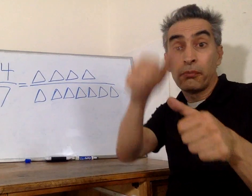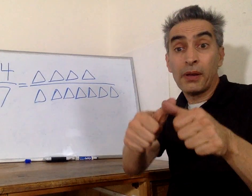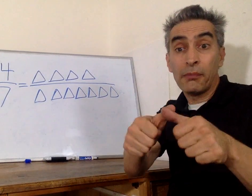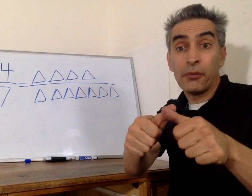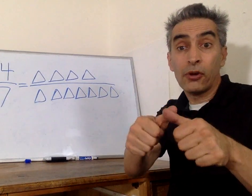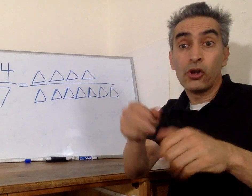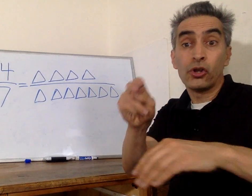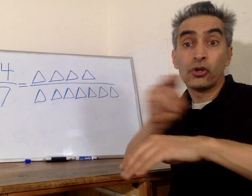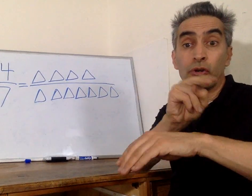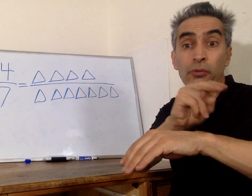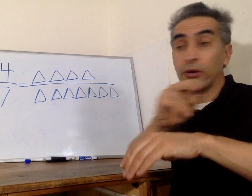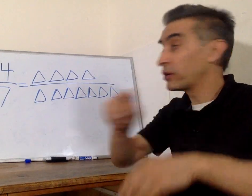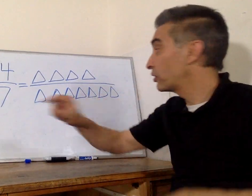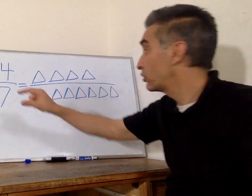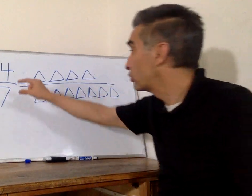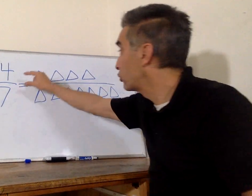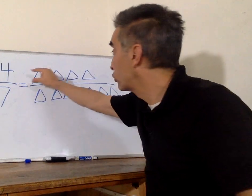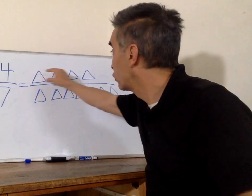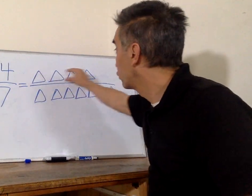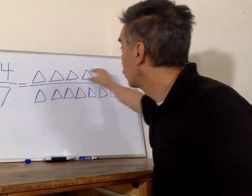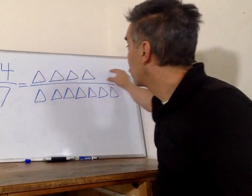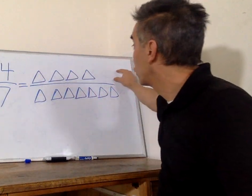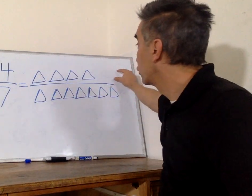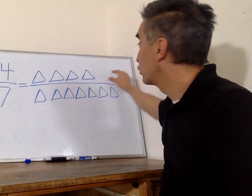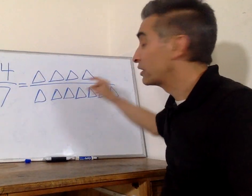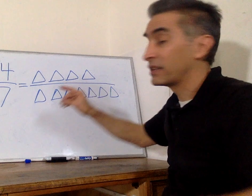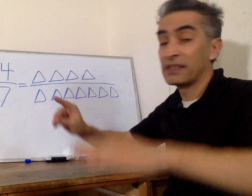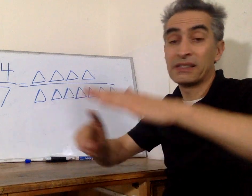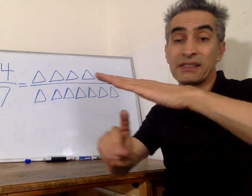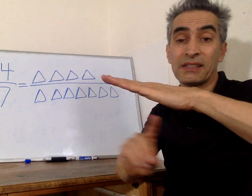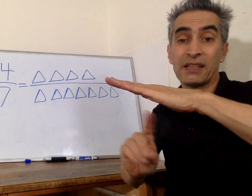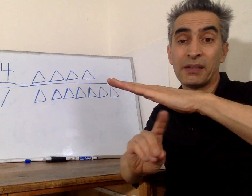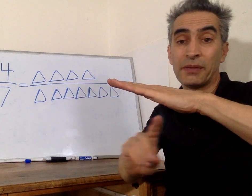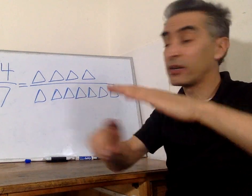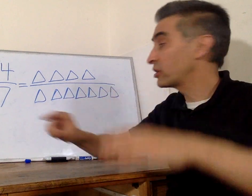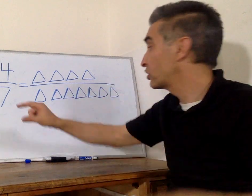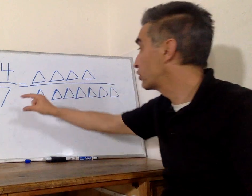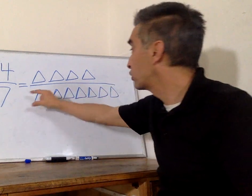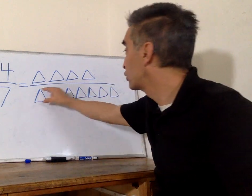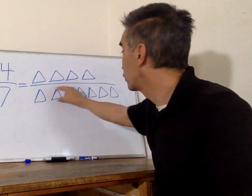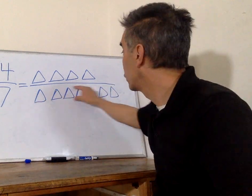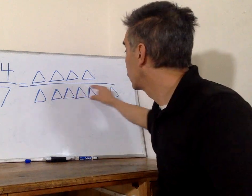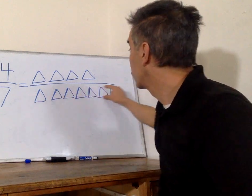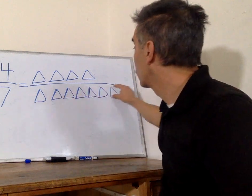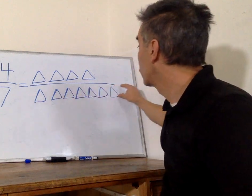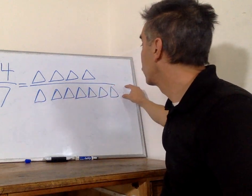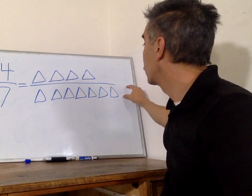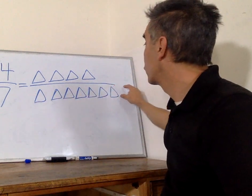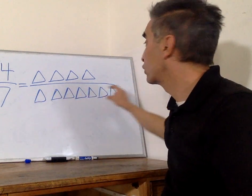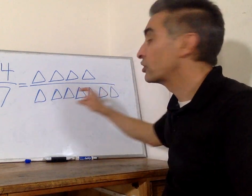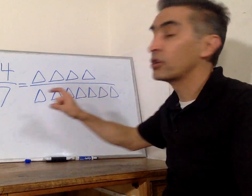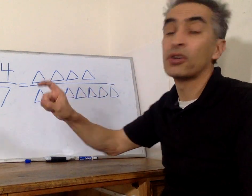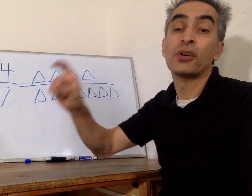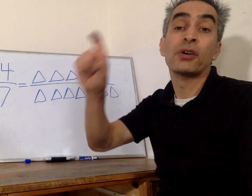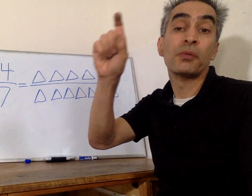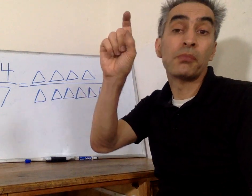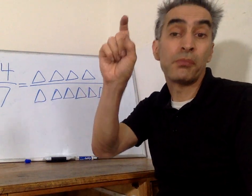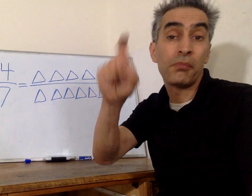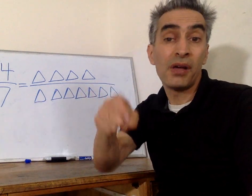Remember, the numerator and the denominator must